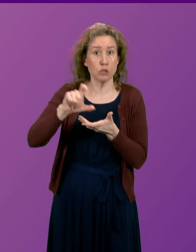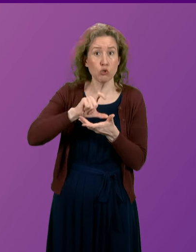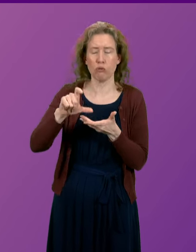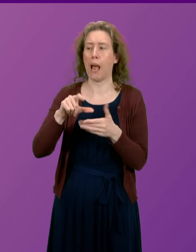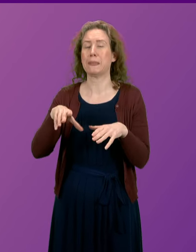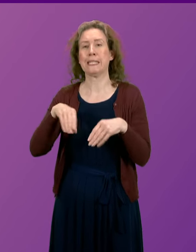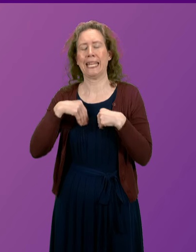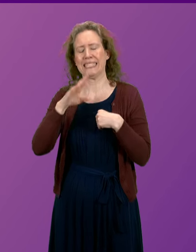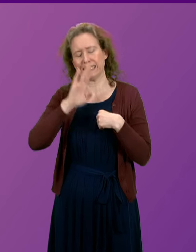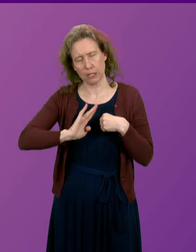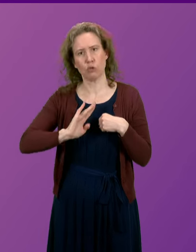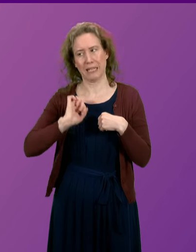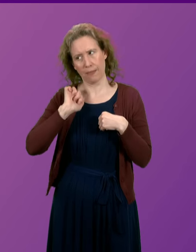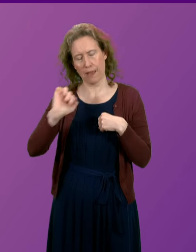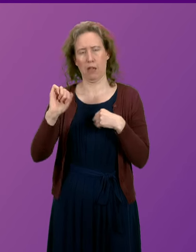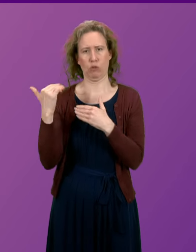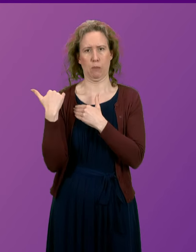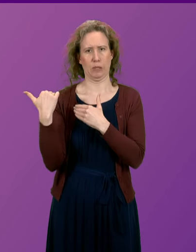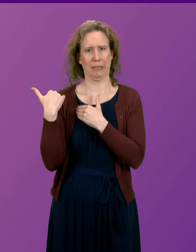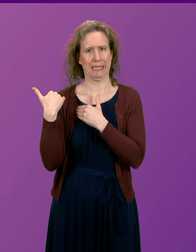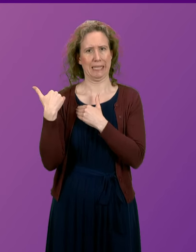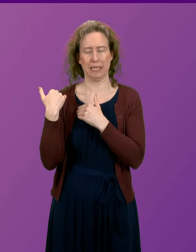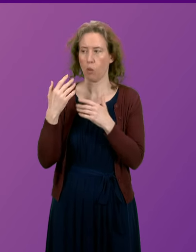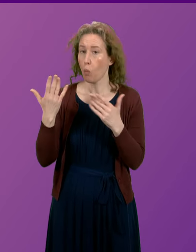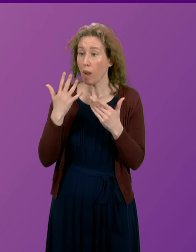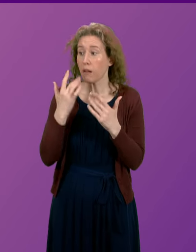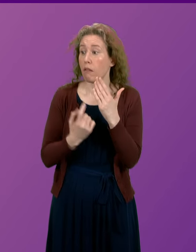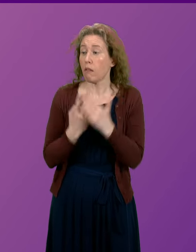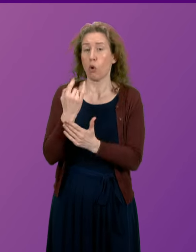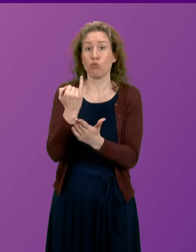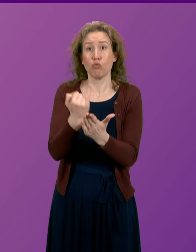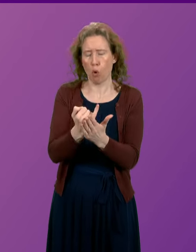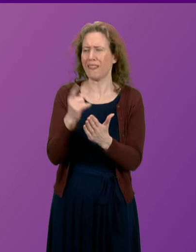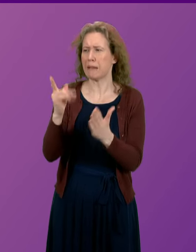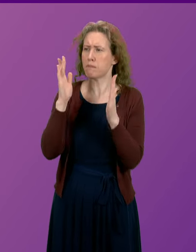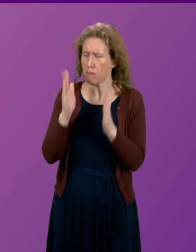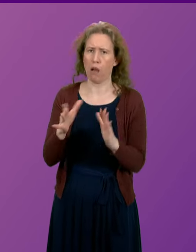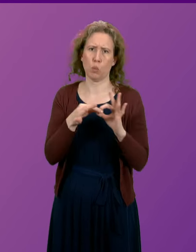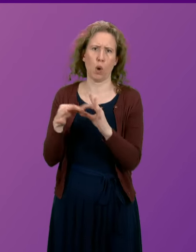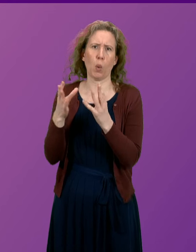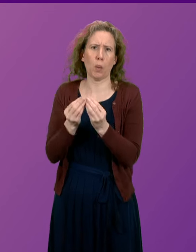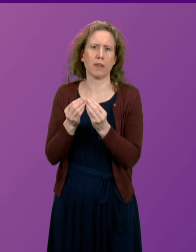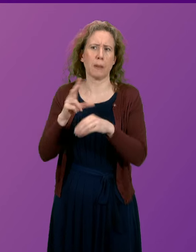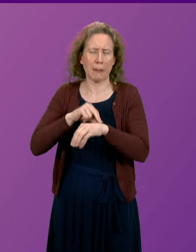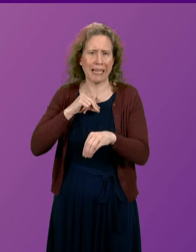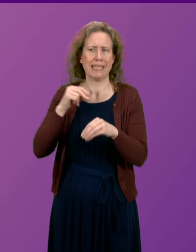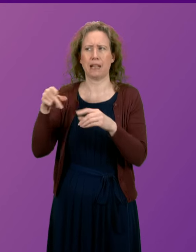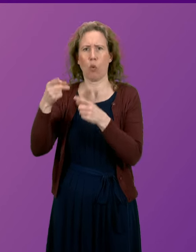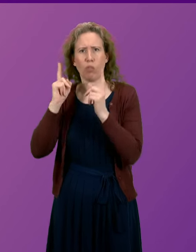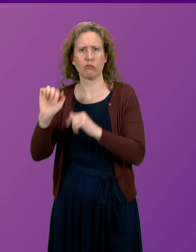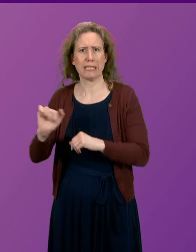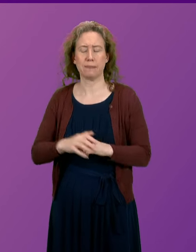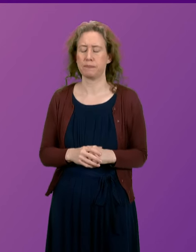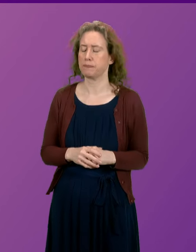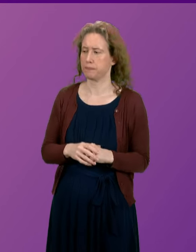people seriously and where things go wrong, cooperate fully with the authorities. First Minister. Can I thank